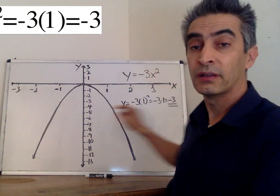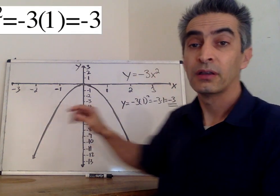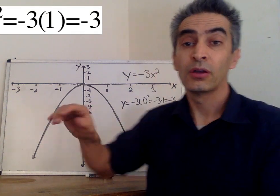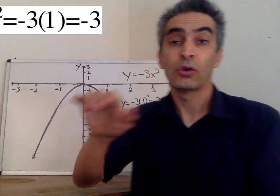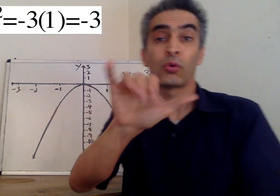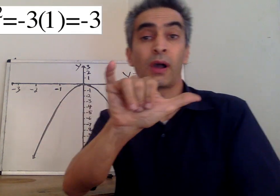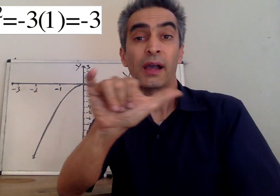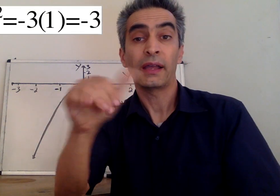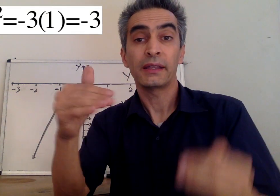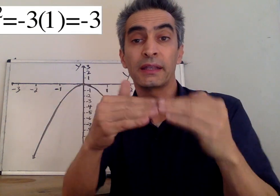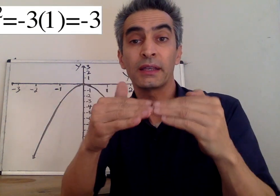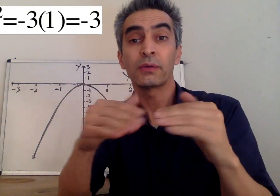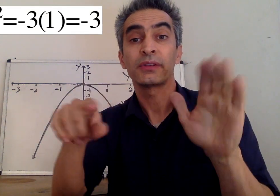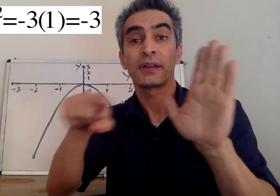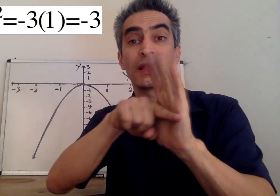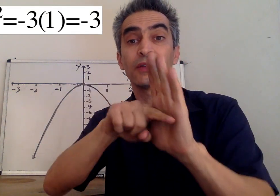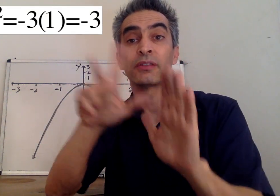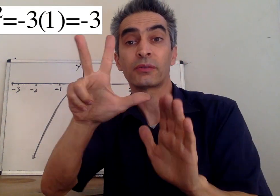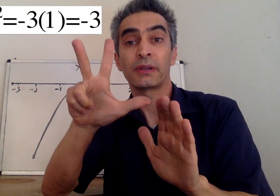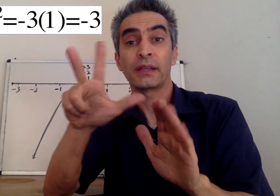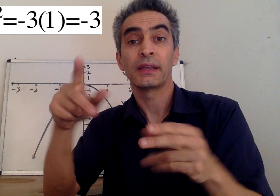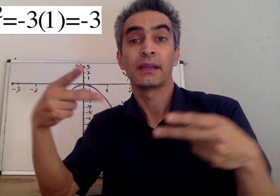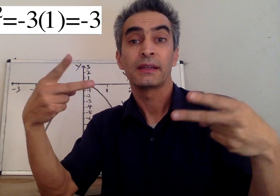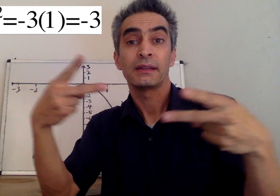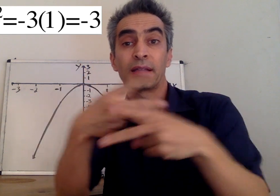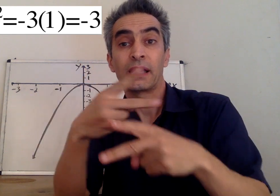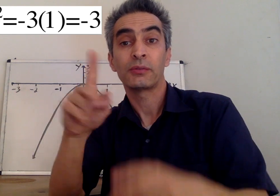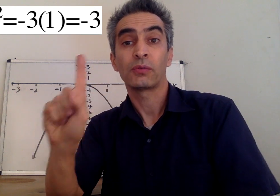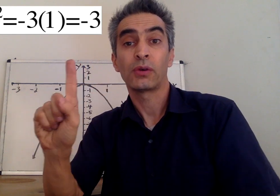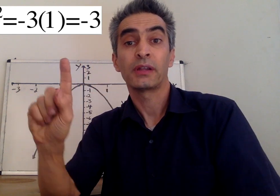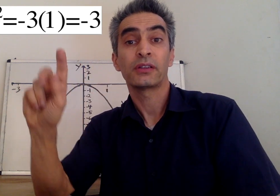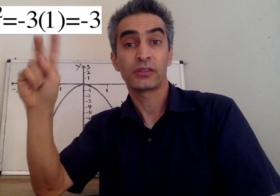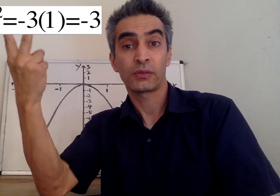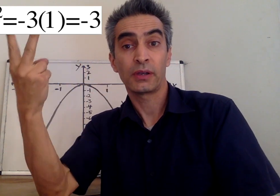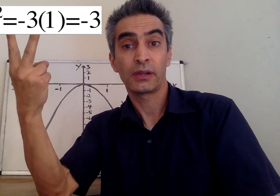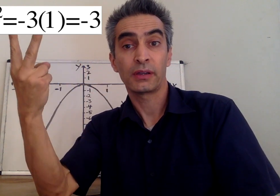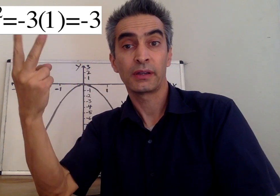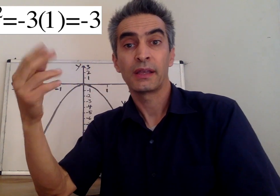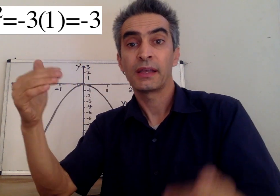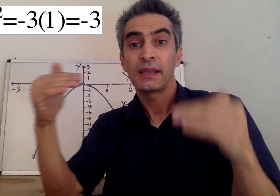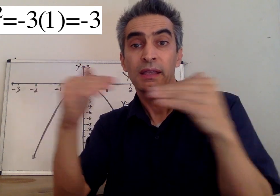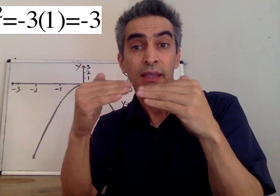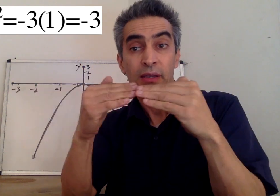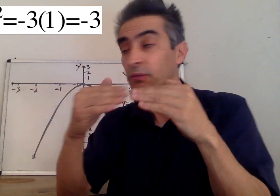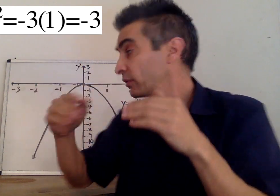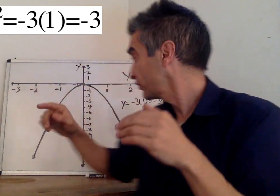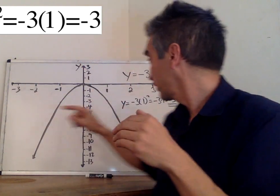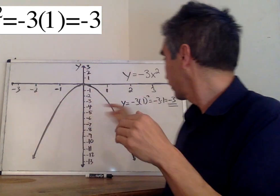Then y equals negative 3 times 1 squared, which equals